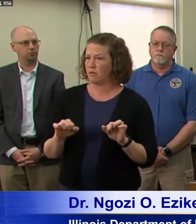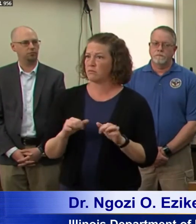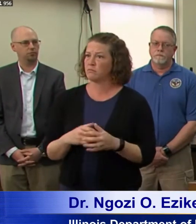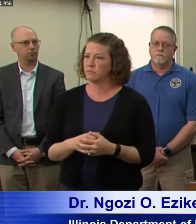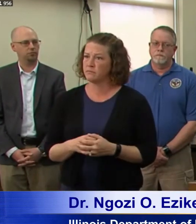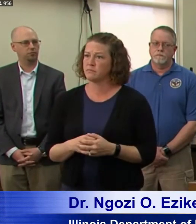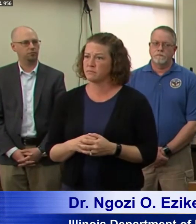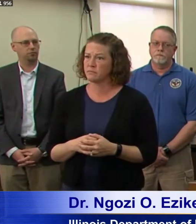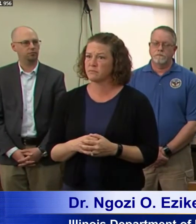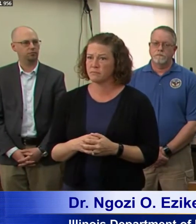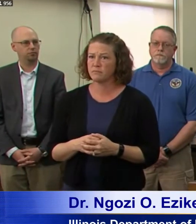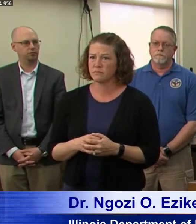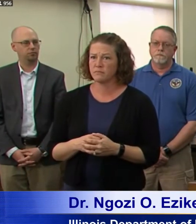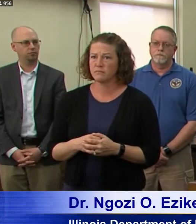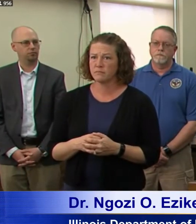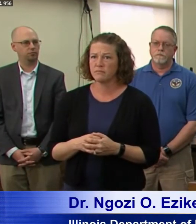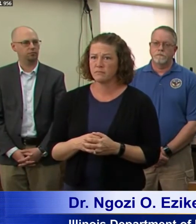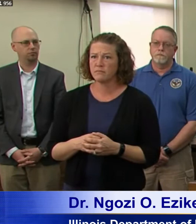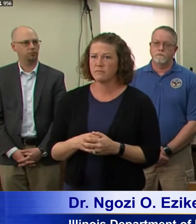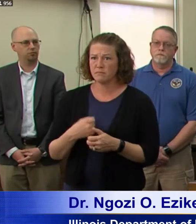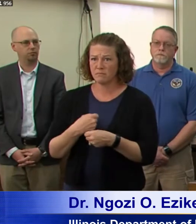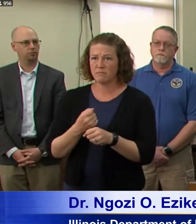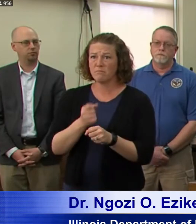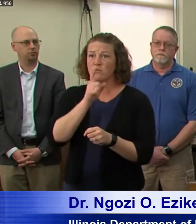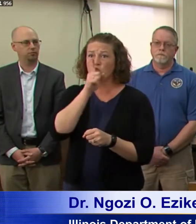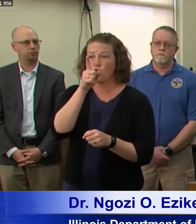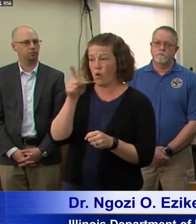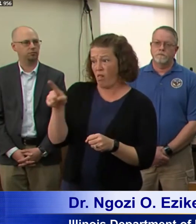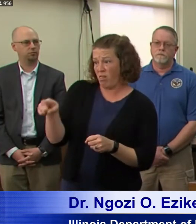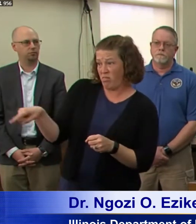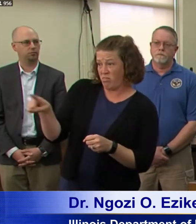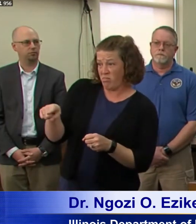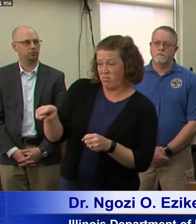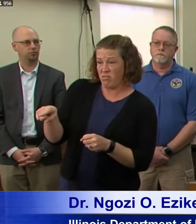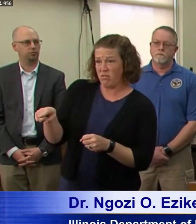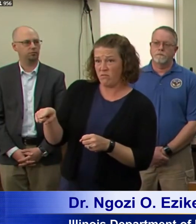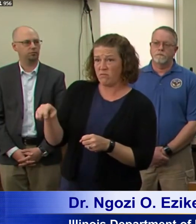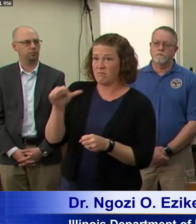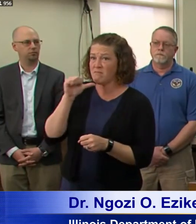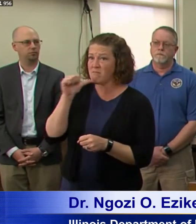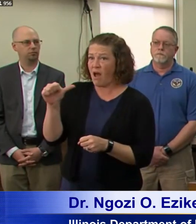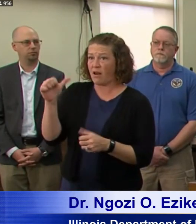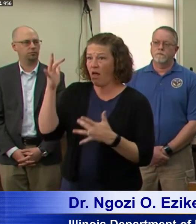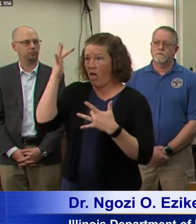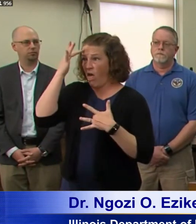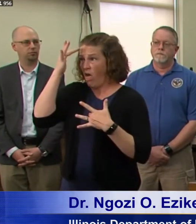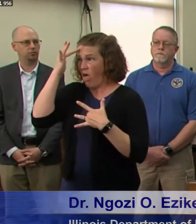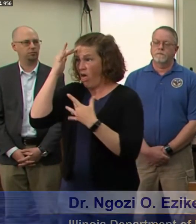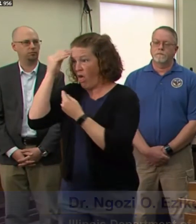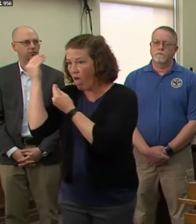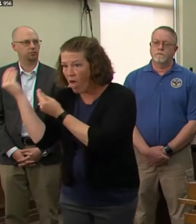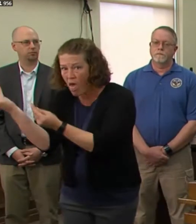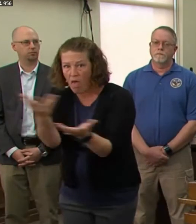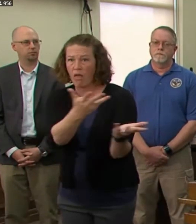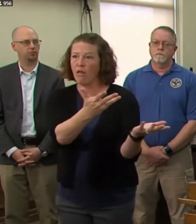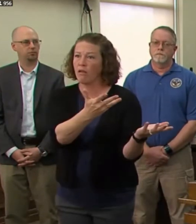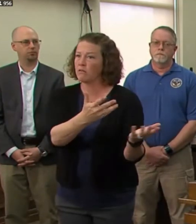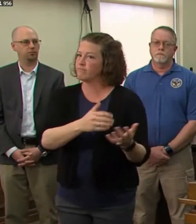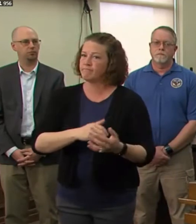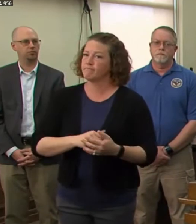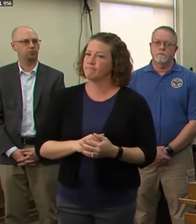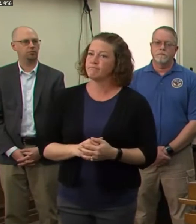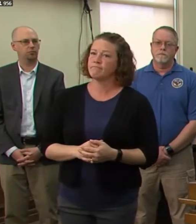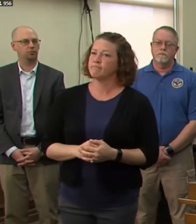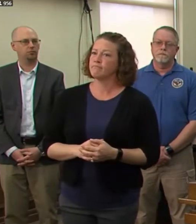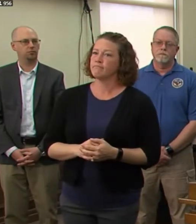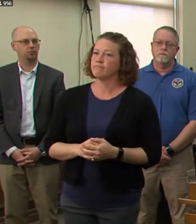caring for our elderly loved ones are not the ones bringing the virus into them. And likewise with